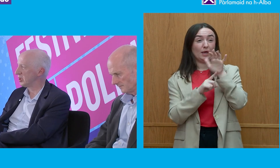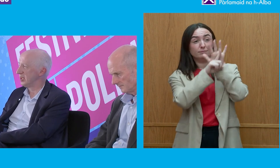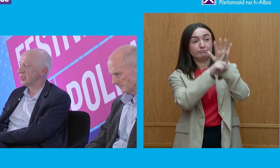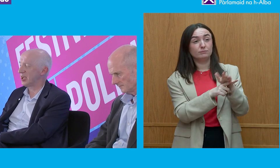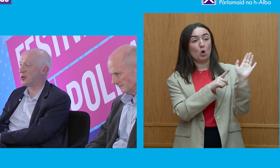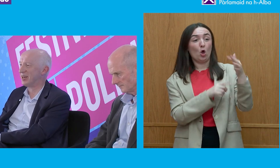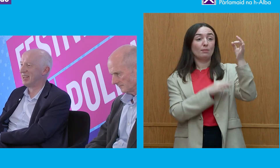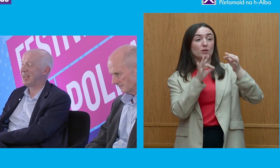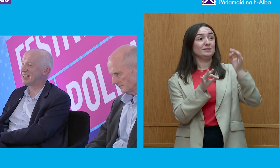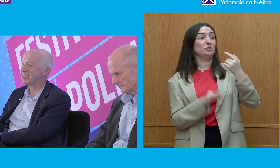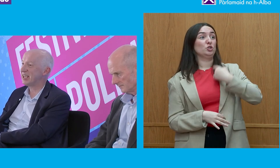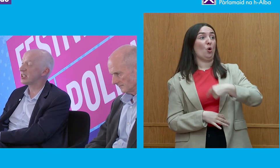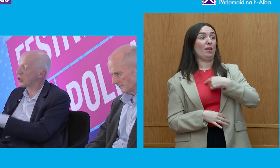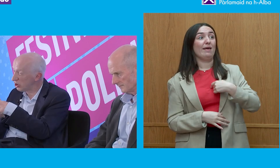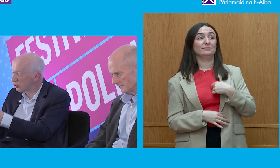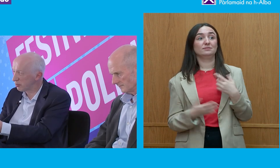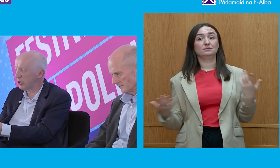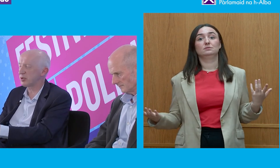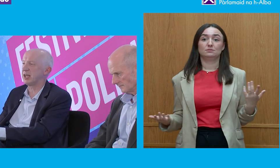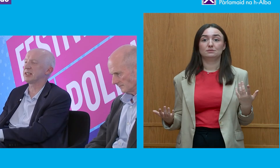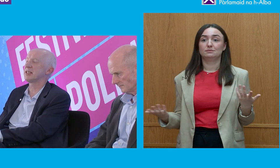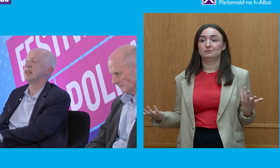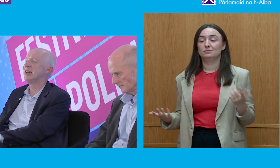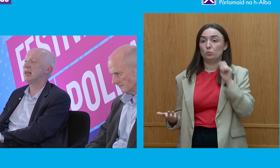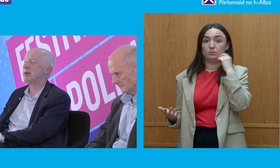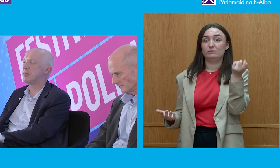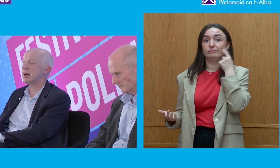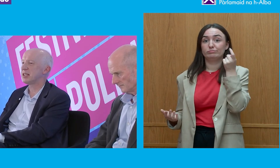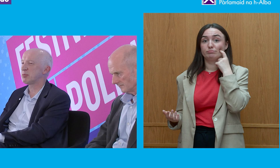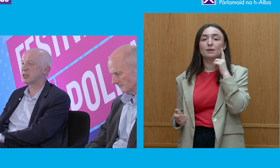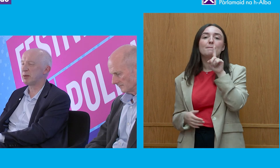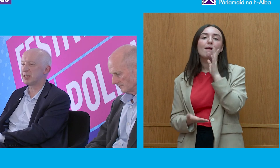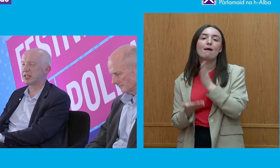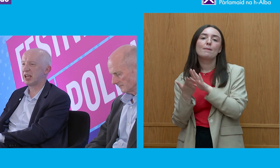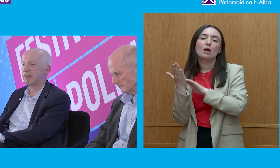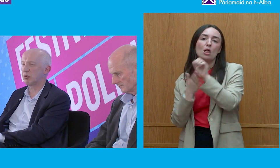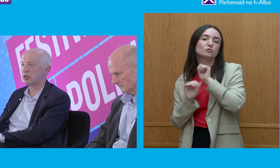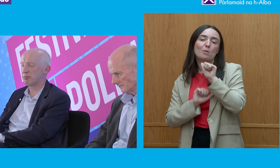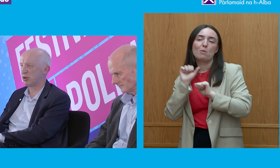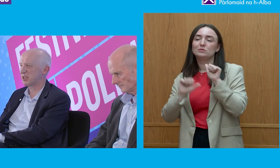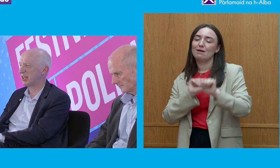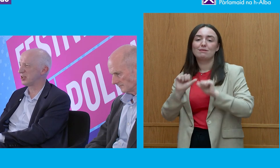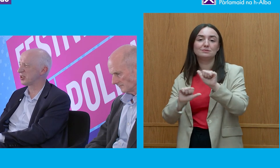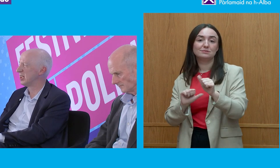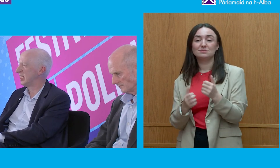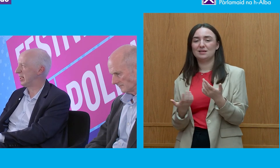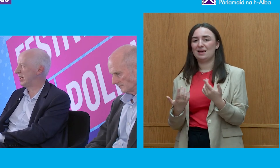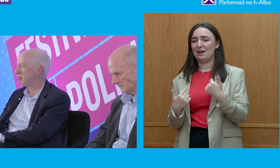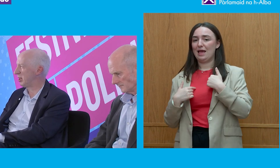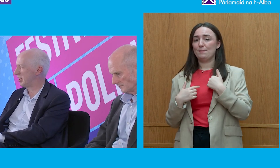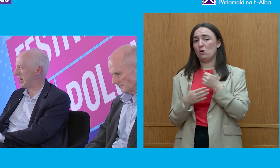honest. So it's it's a cultural process. And as I'm always tempted to say, if you want to improve standards